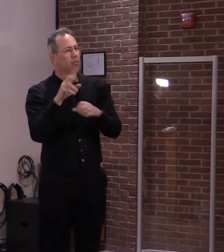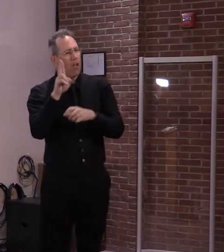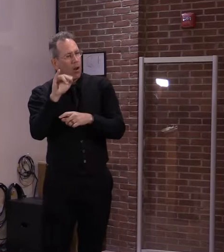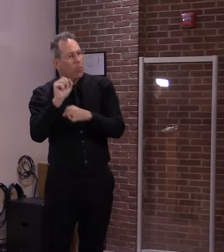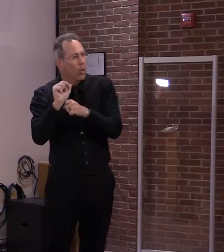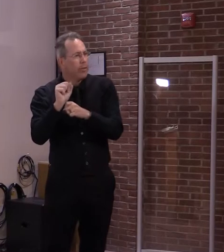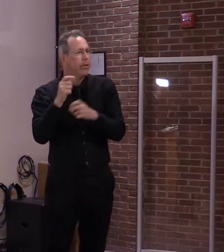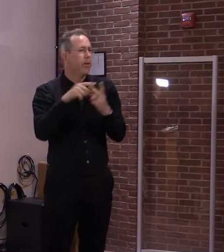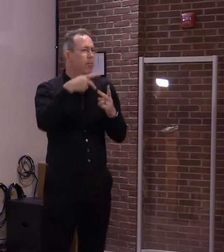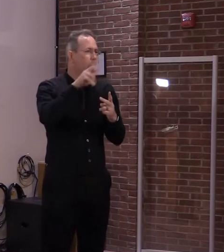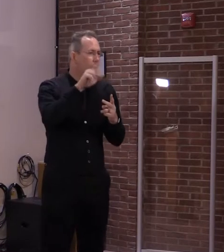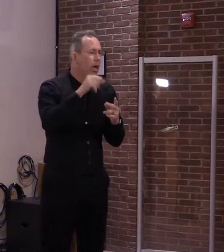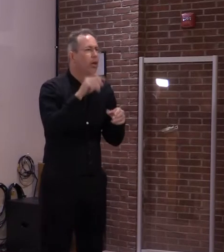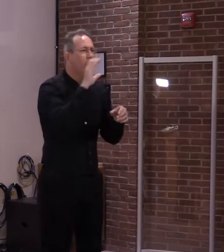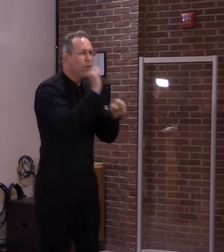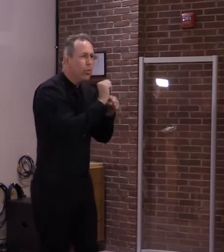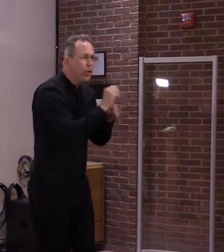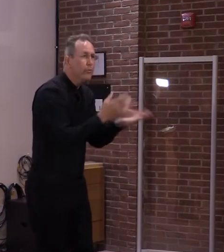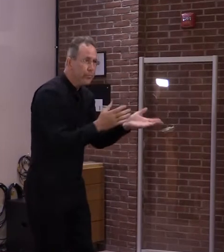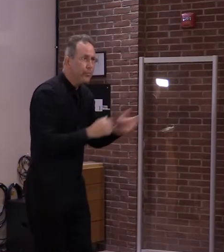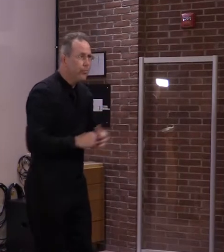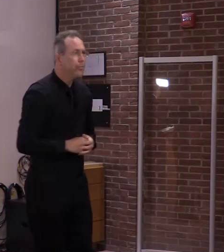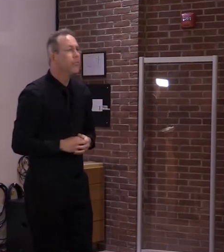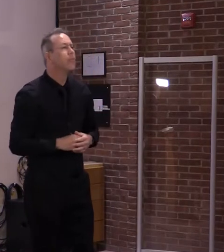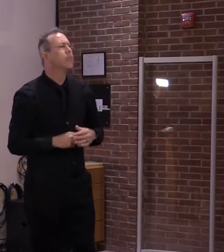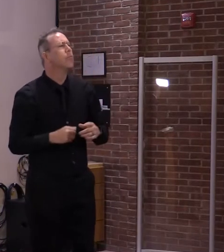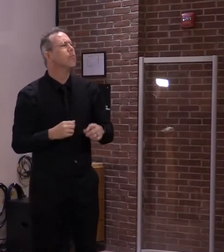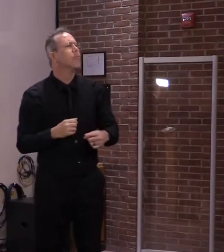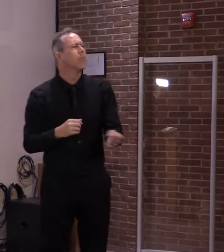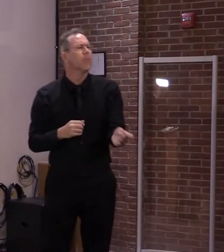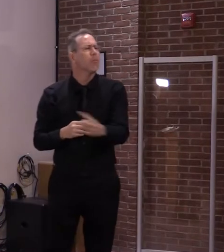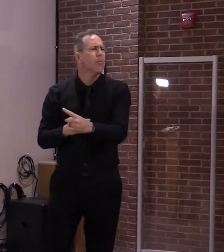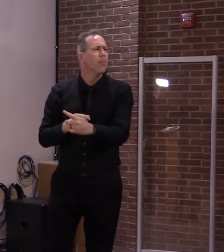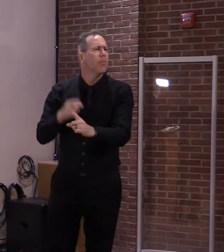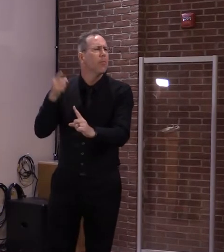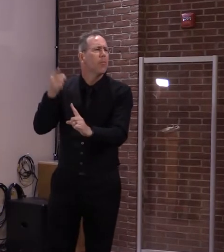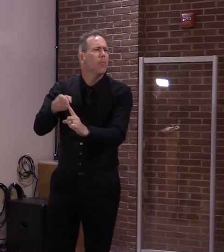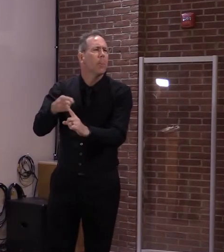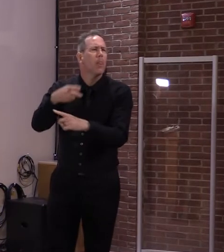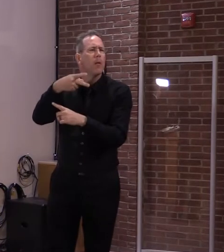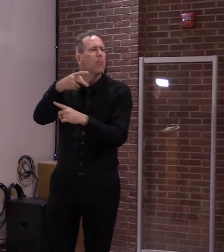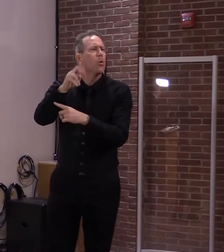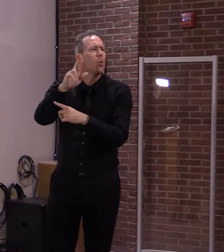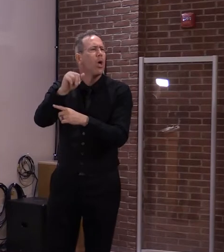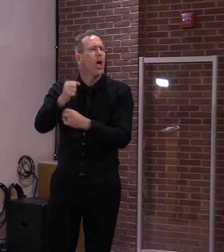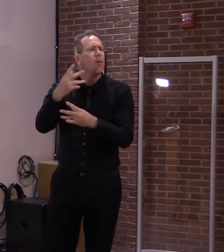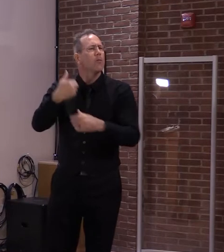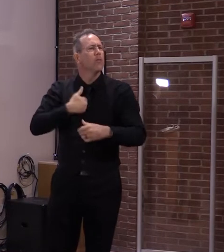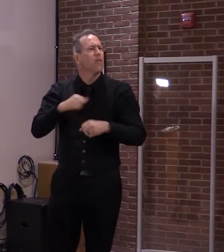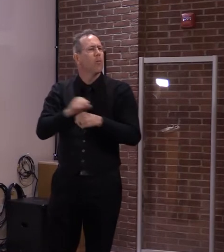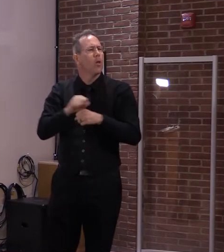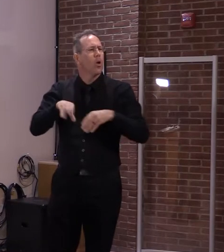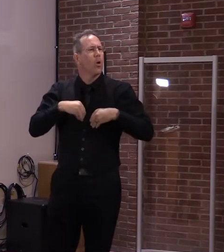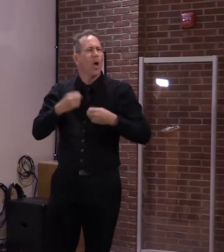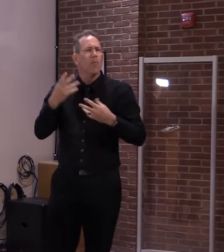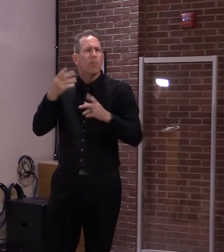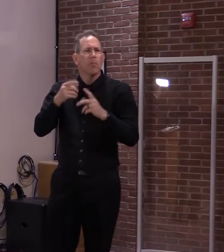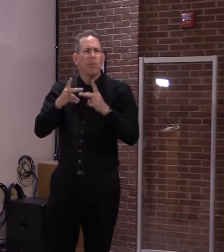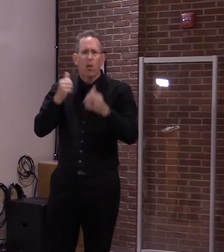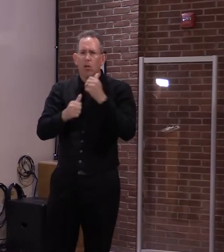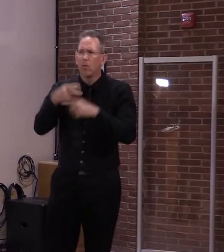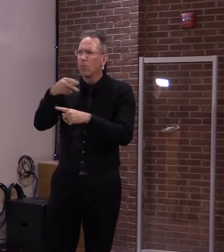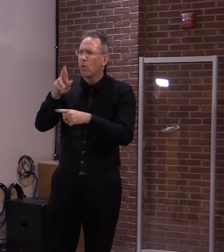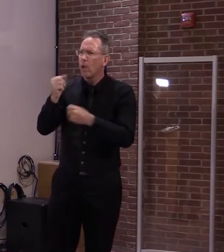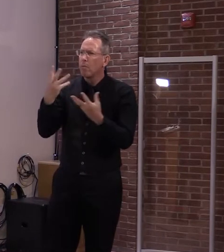I think you guys have about 30,000 people collecting unemployment. Is that right? I can't give you an estimate just because I haven't pulled the